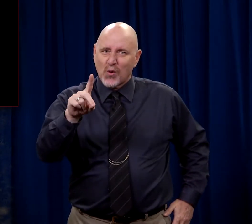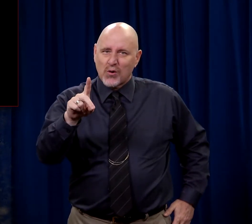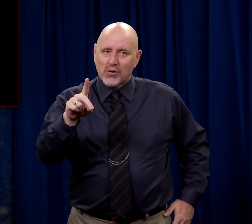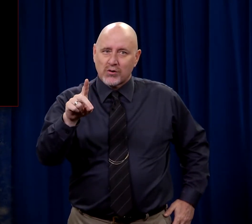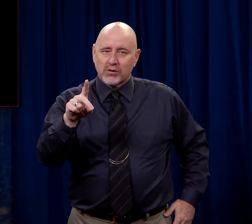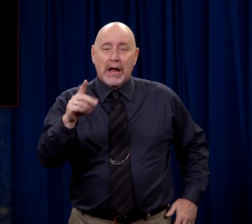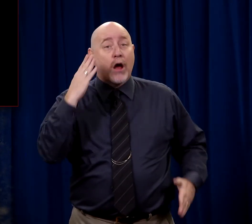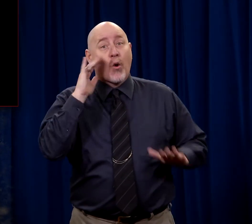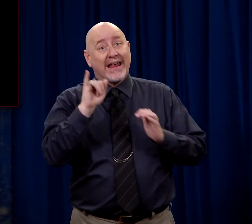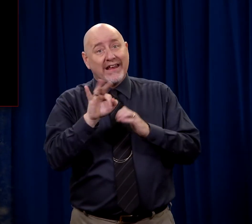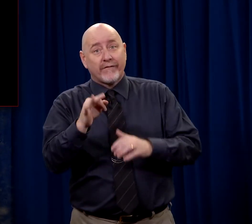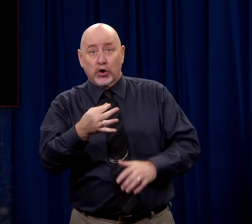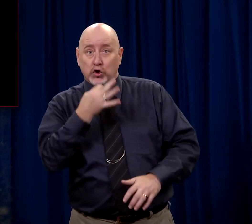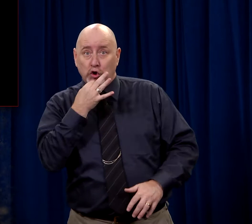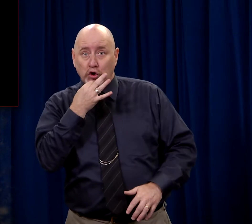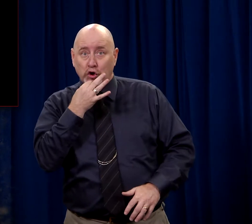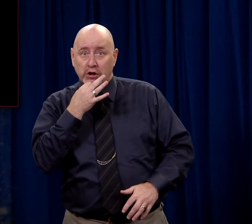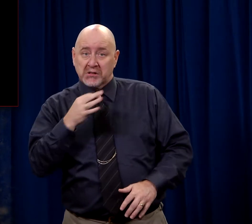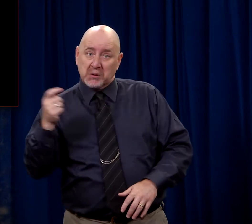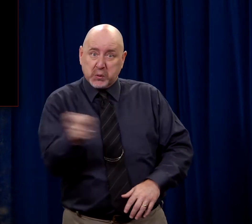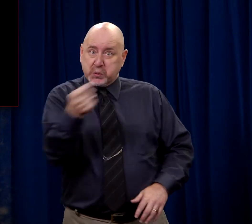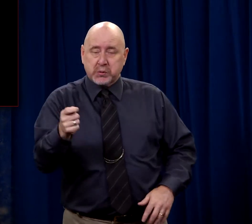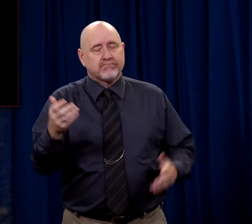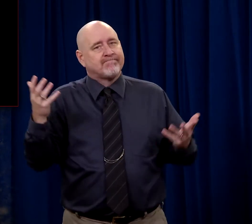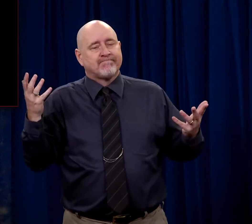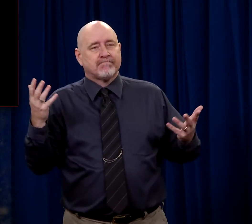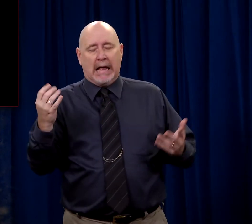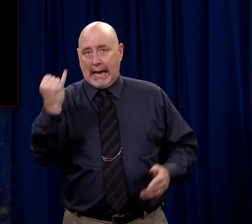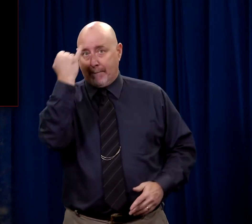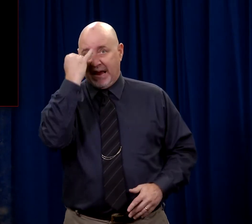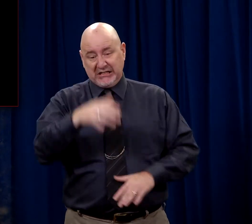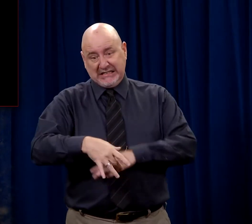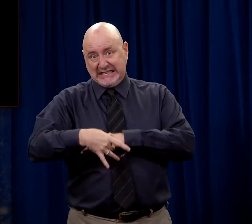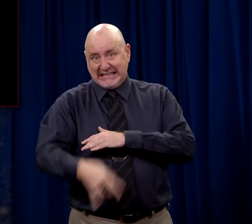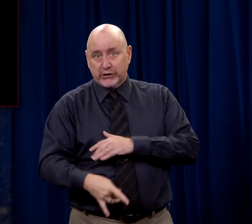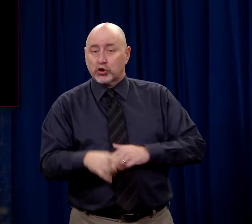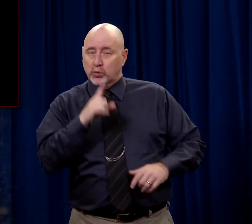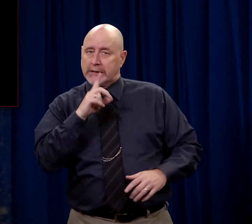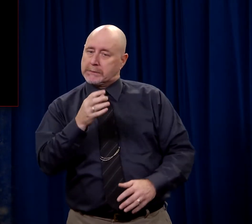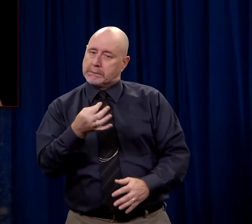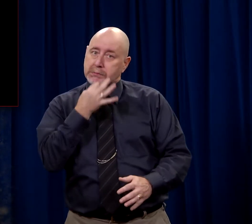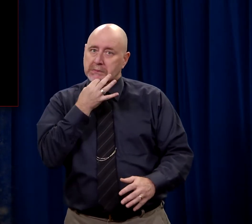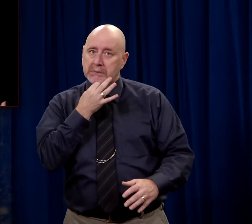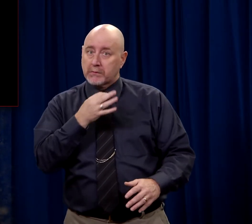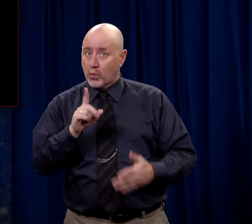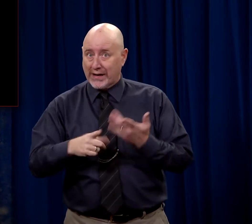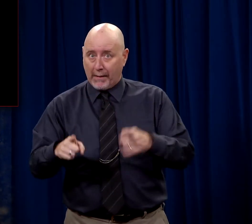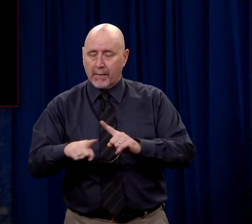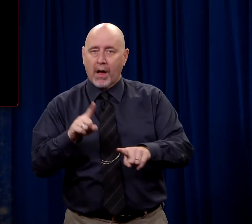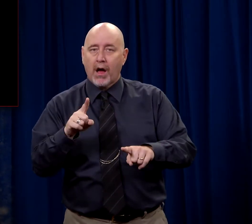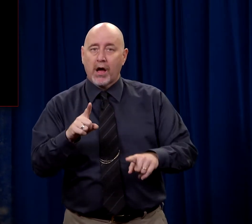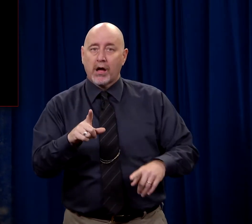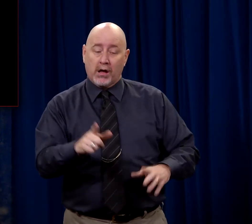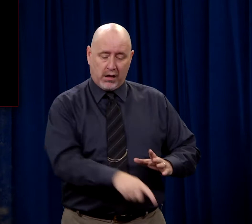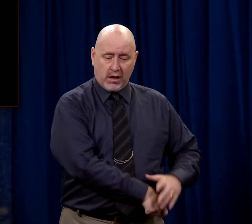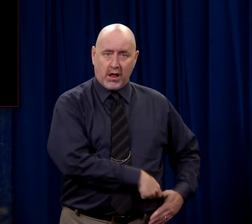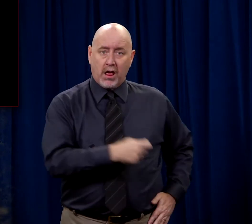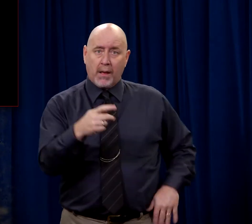weapon, his sword. I don't know if he was a good shot or a bad shot. I can't imagine that he really intended to do what he did. But